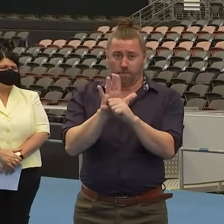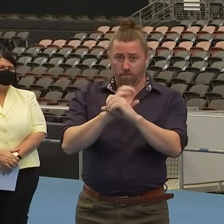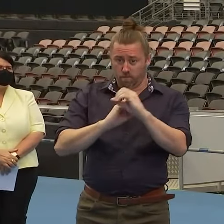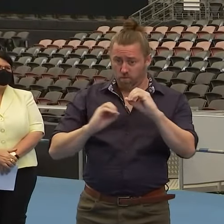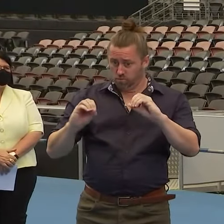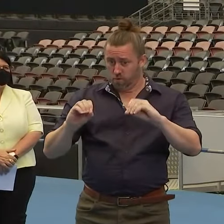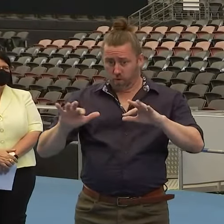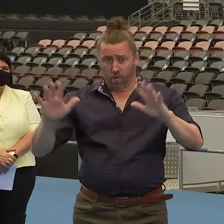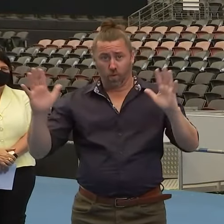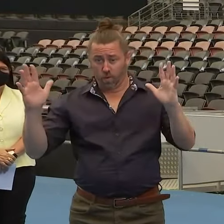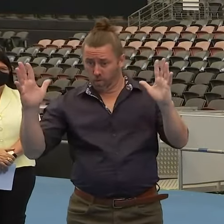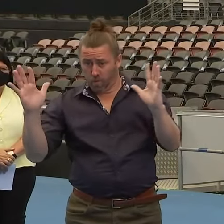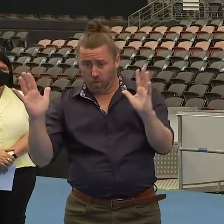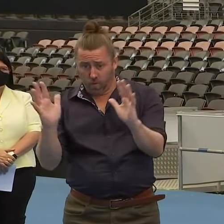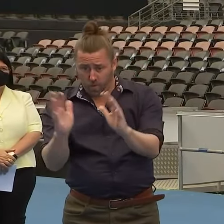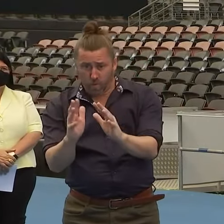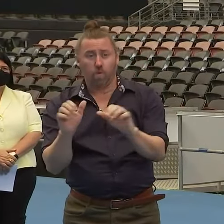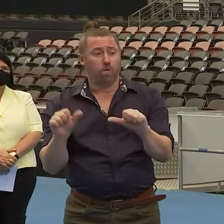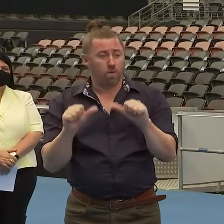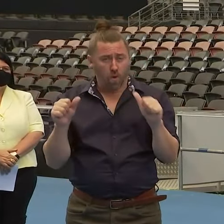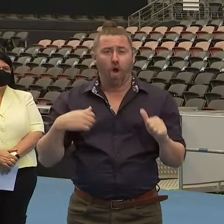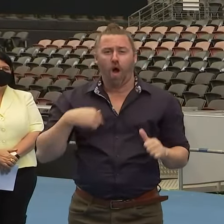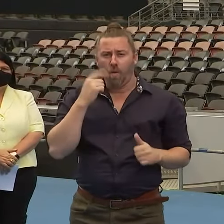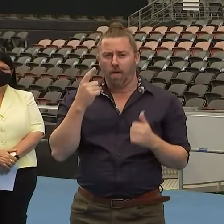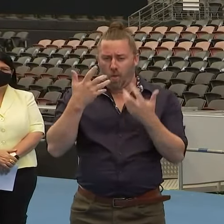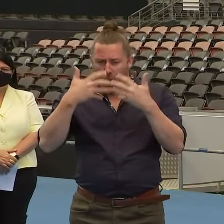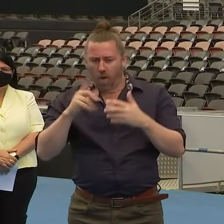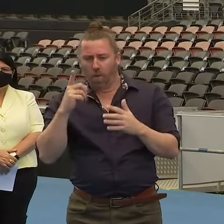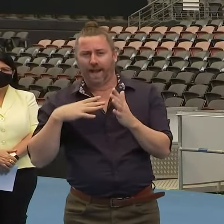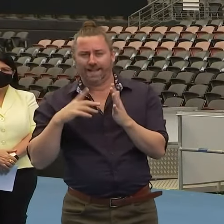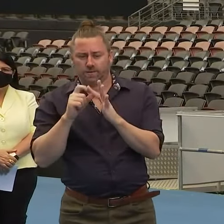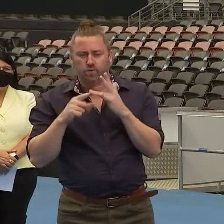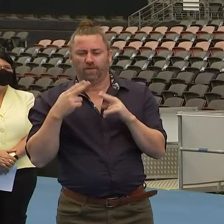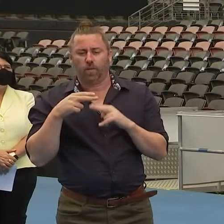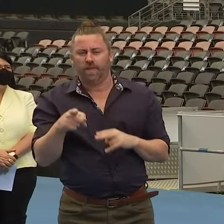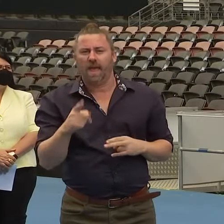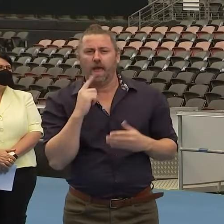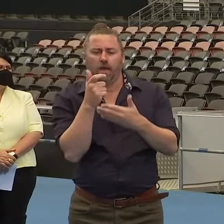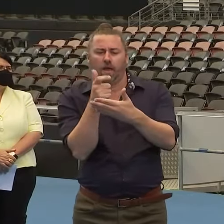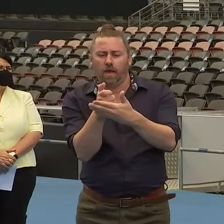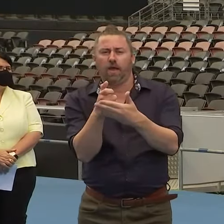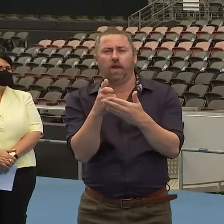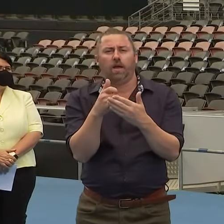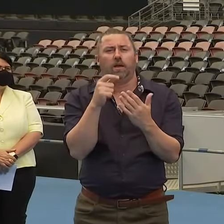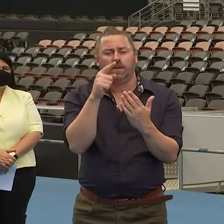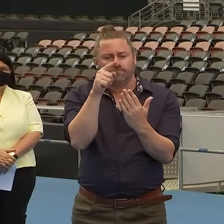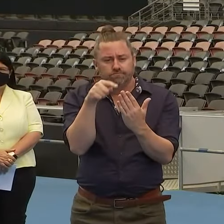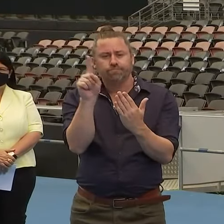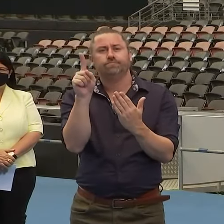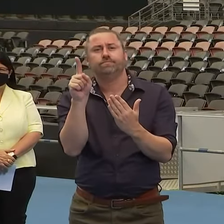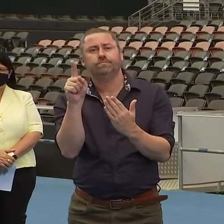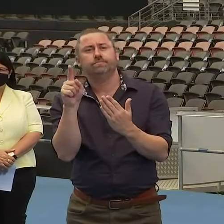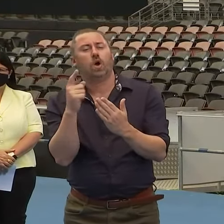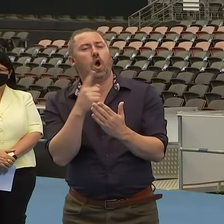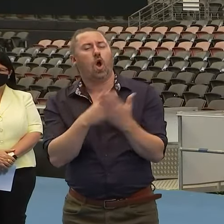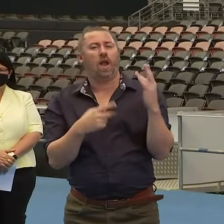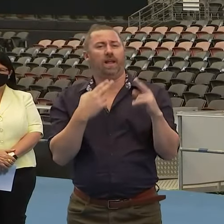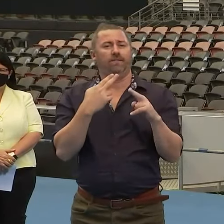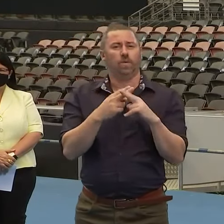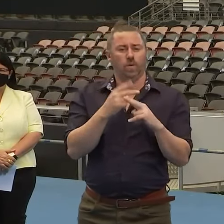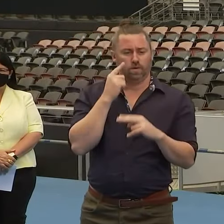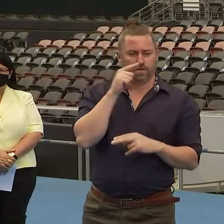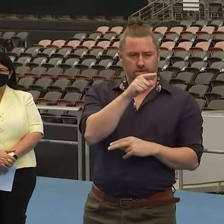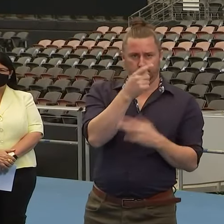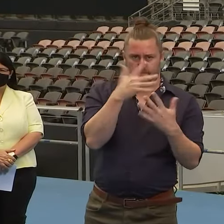is under control, we'll be reviewing that very actively. mean, we'll probably still need those check-ins, particularly for monitoring the